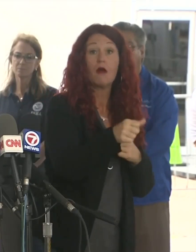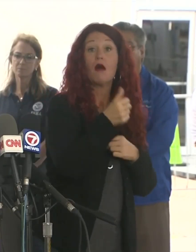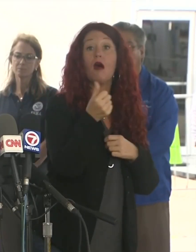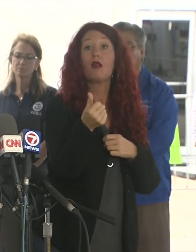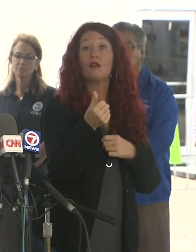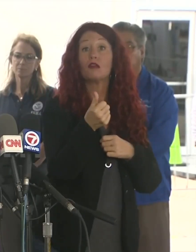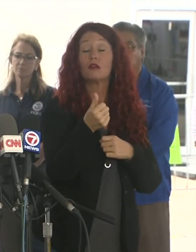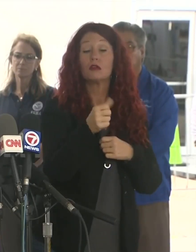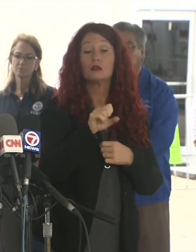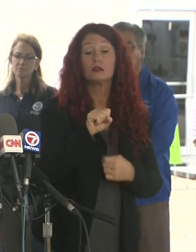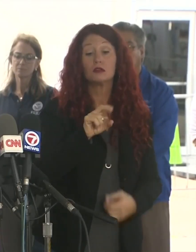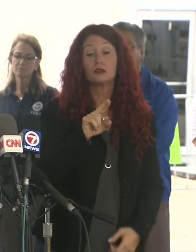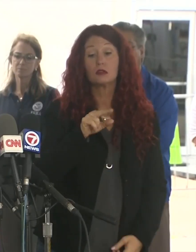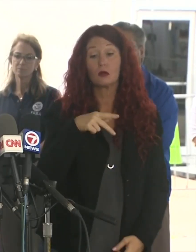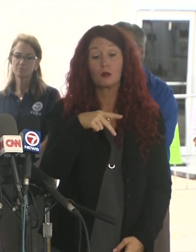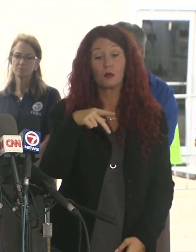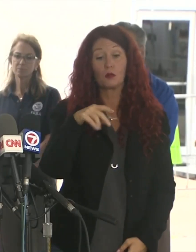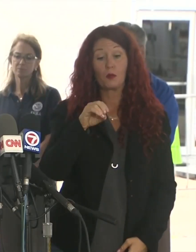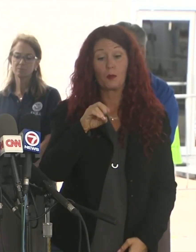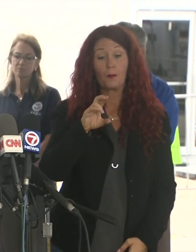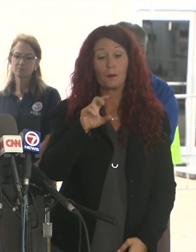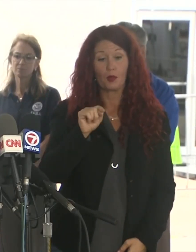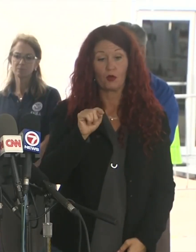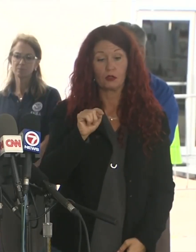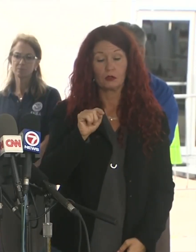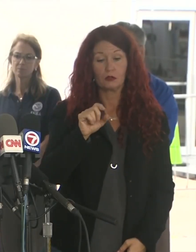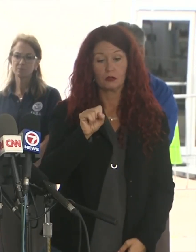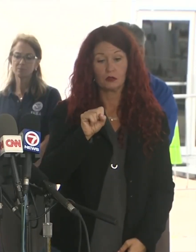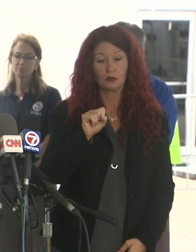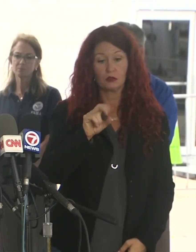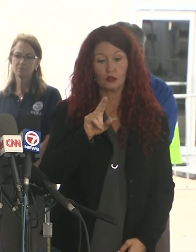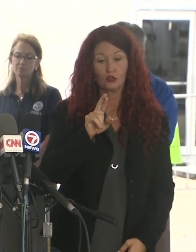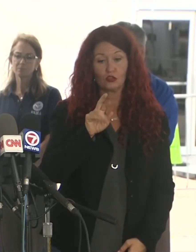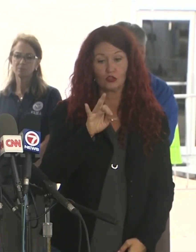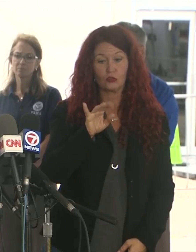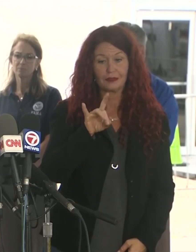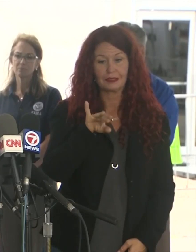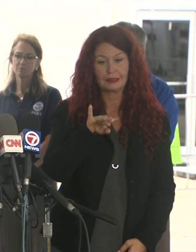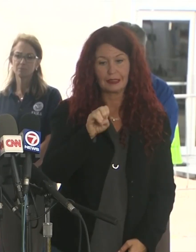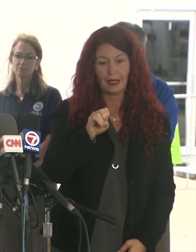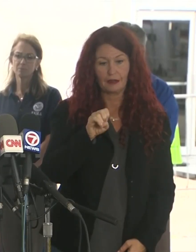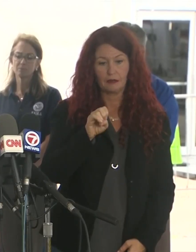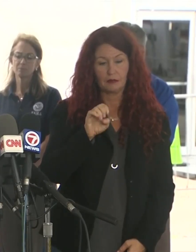$2,500 to $5,000 for larger families has been